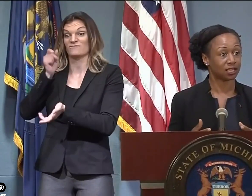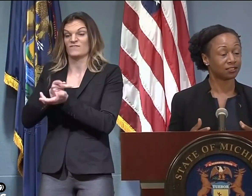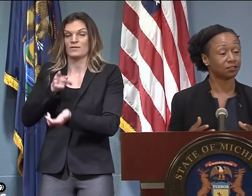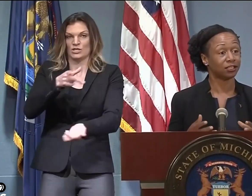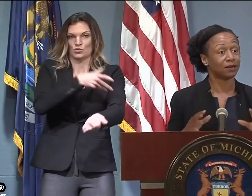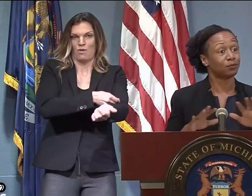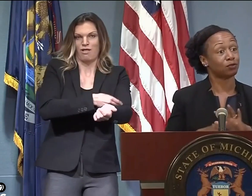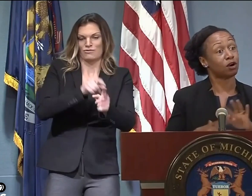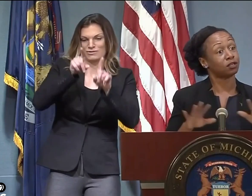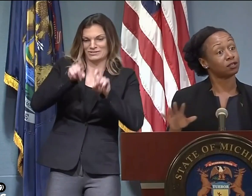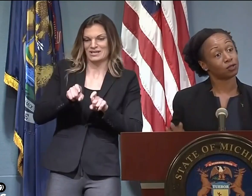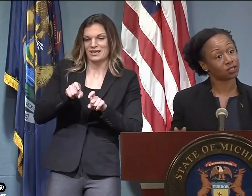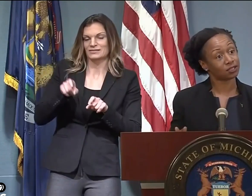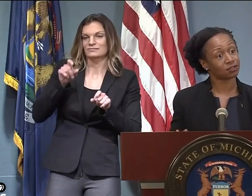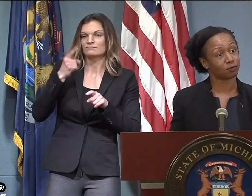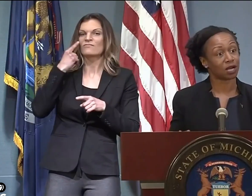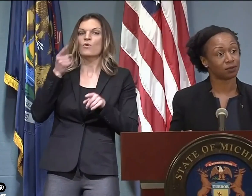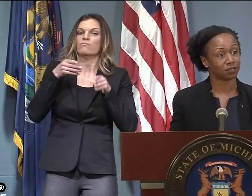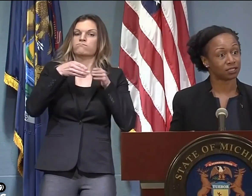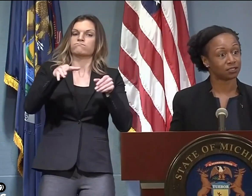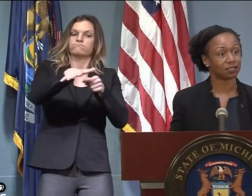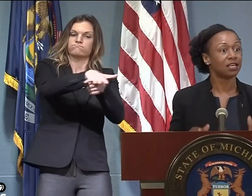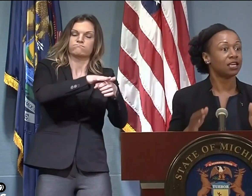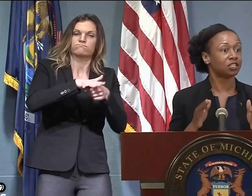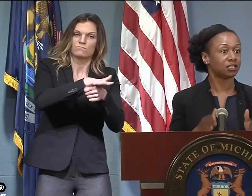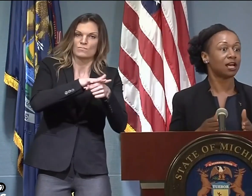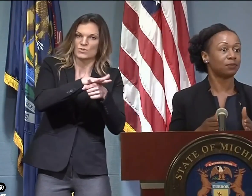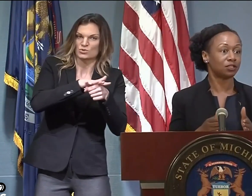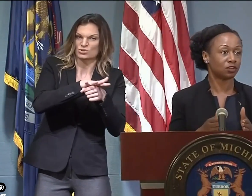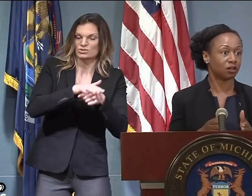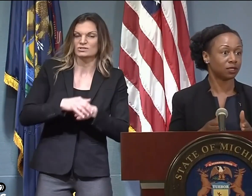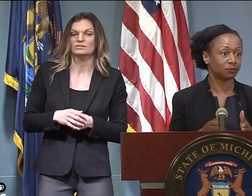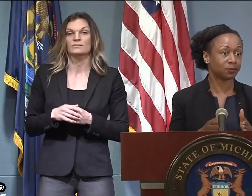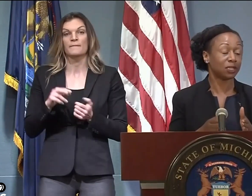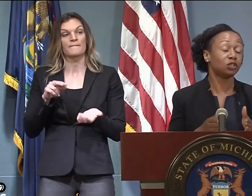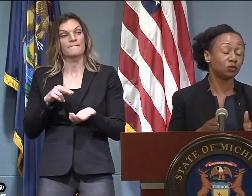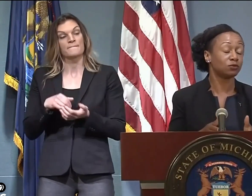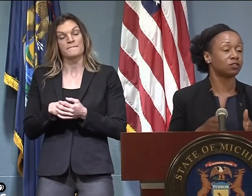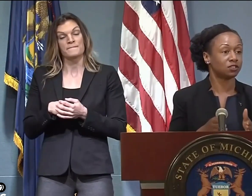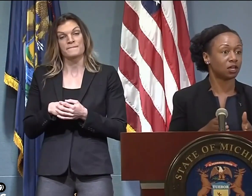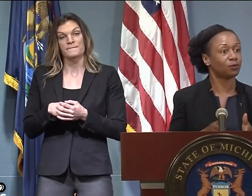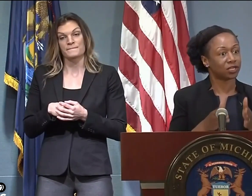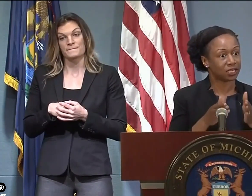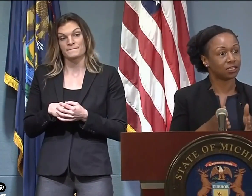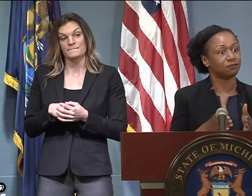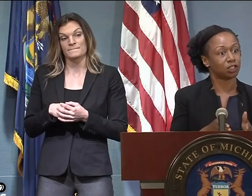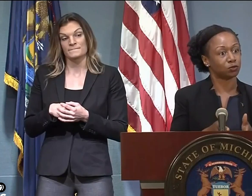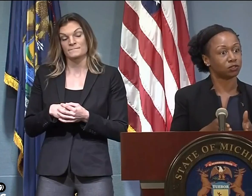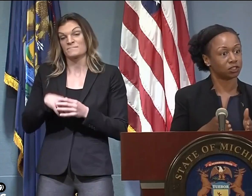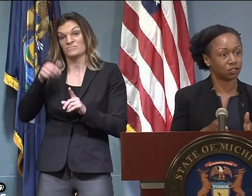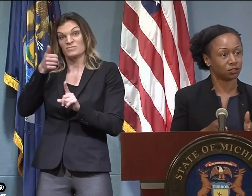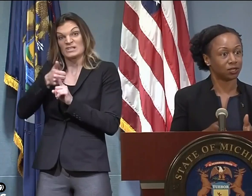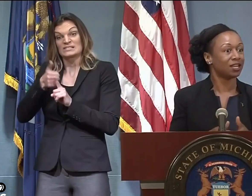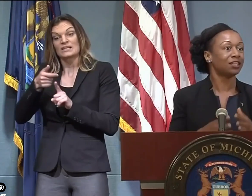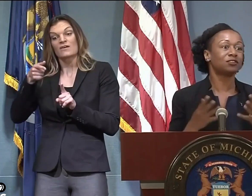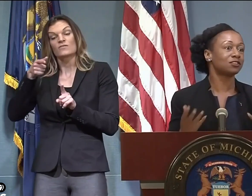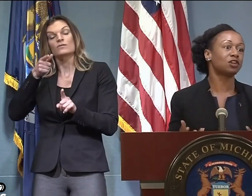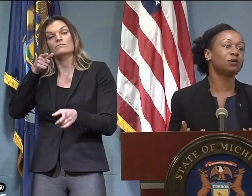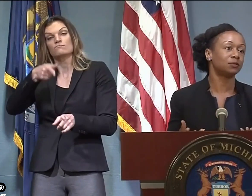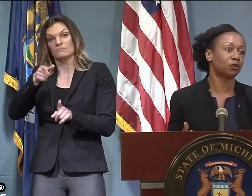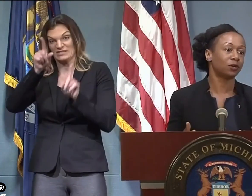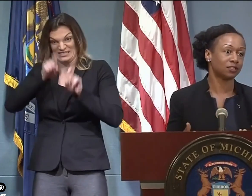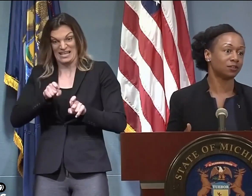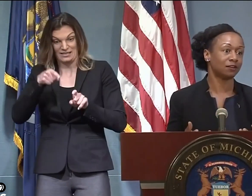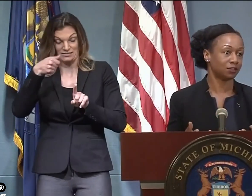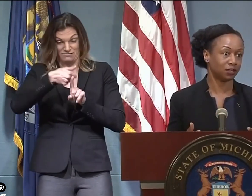FDA has really only approved the serology test to look at broad communities or populations. It should not be used to determine